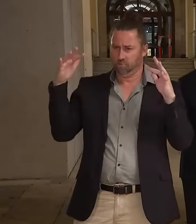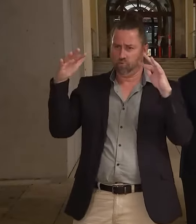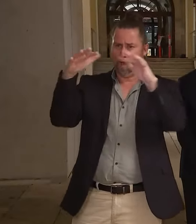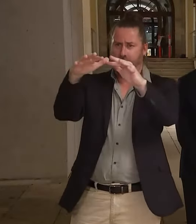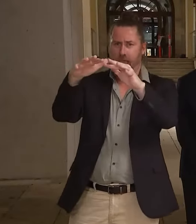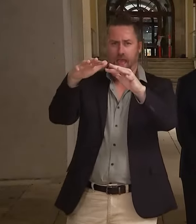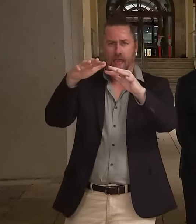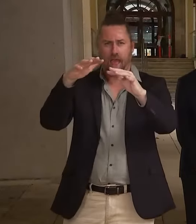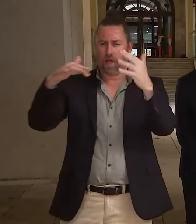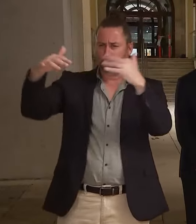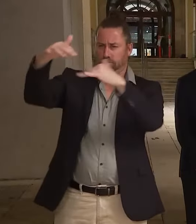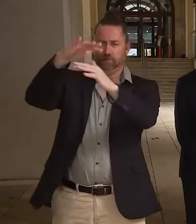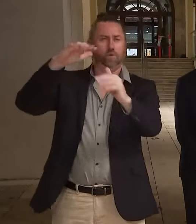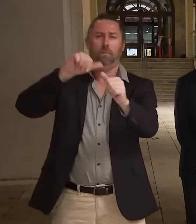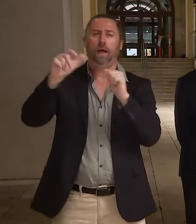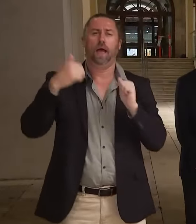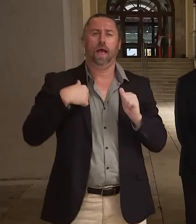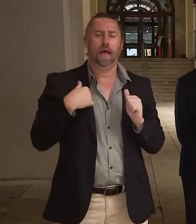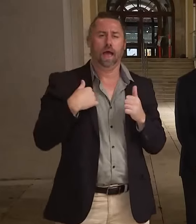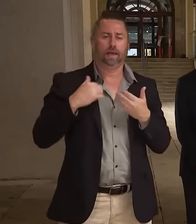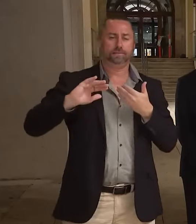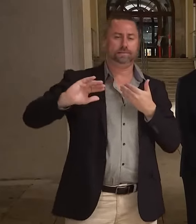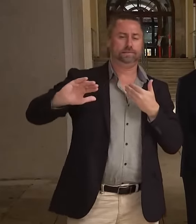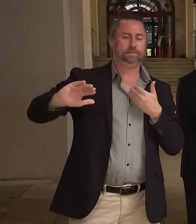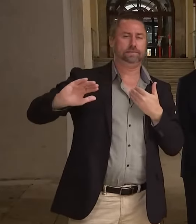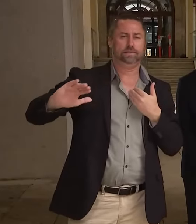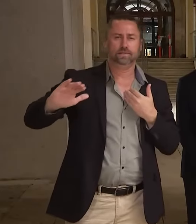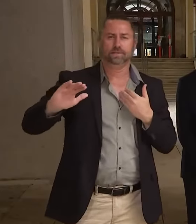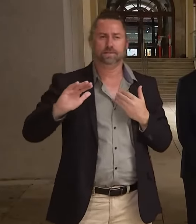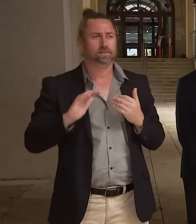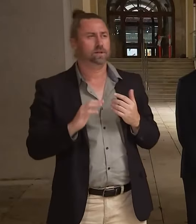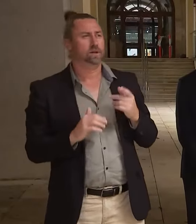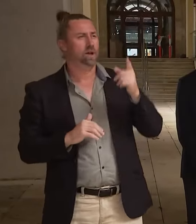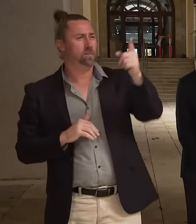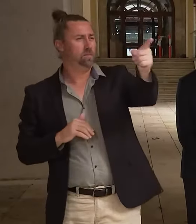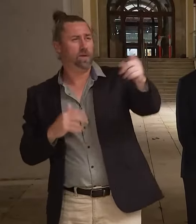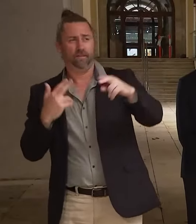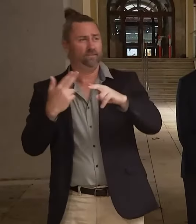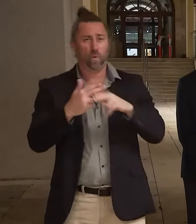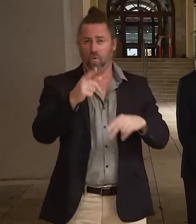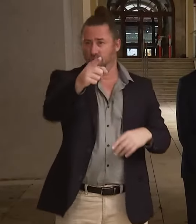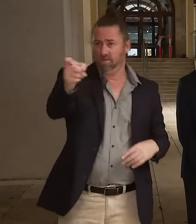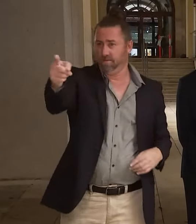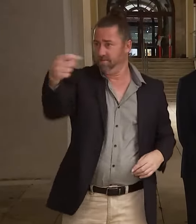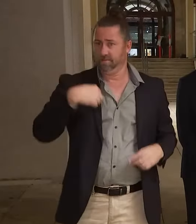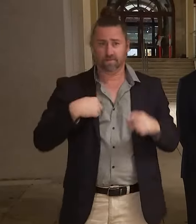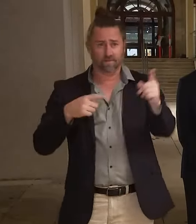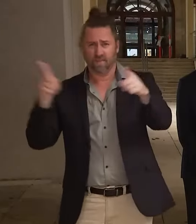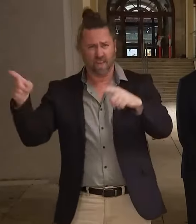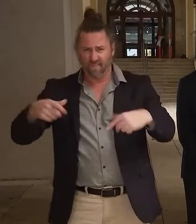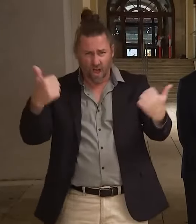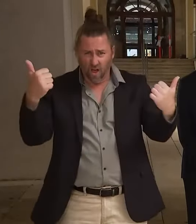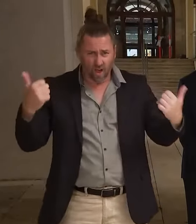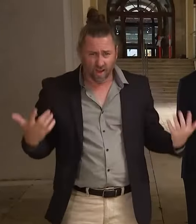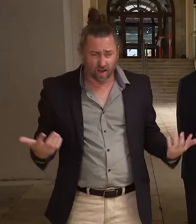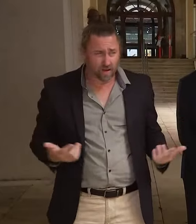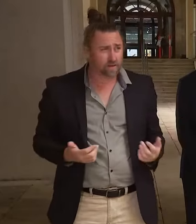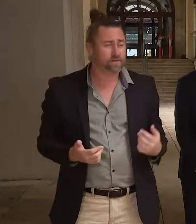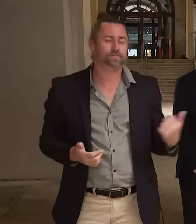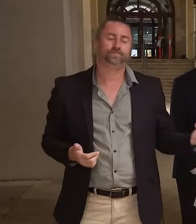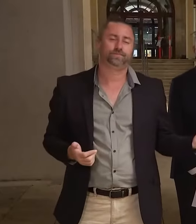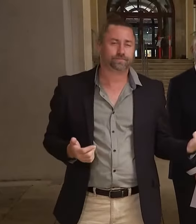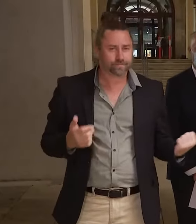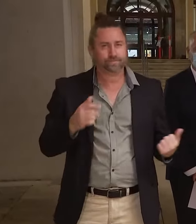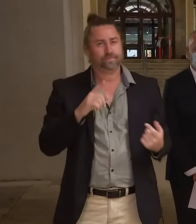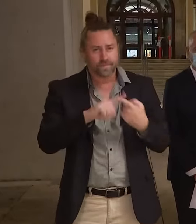areas at the moment while we head into our peak. Dr. else, would suggest to them if it's fine? Dr. If you are following, we